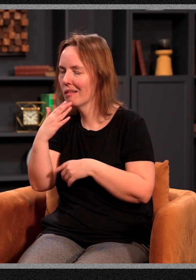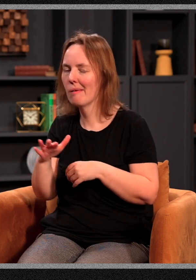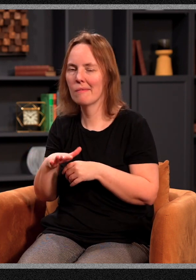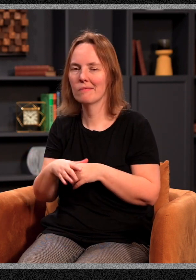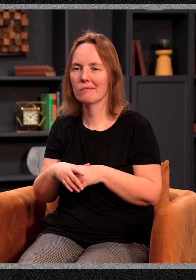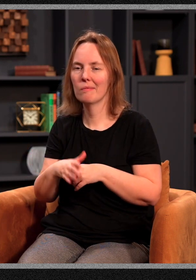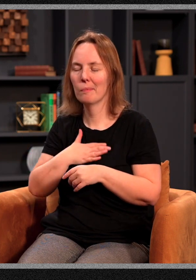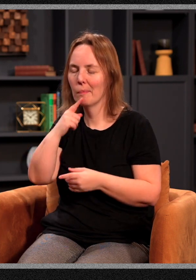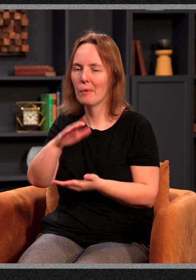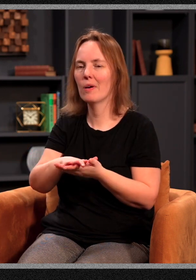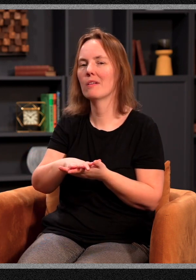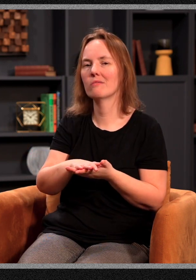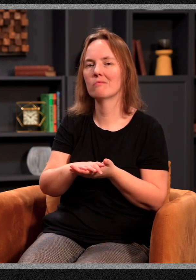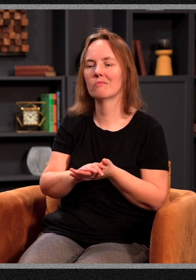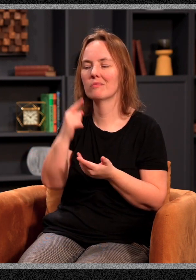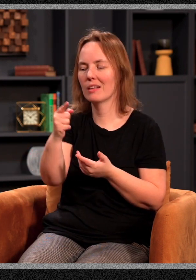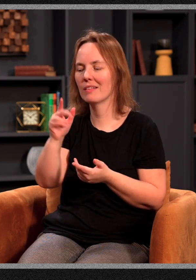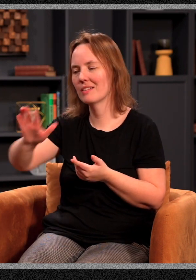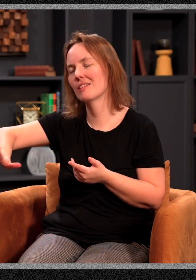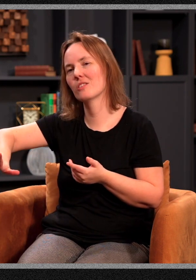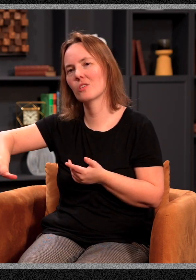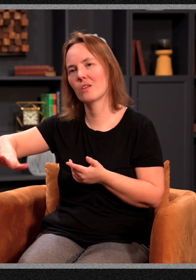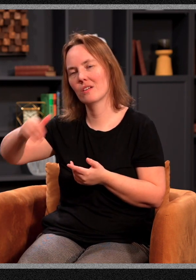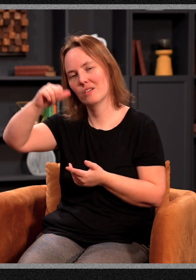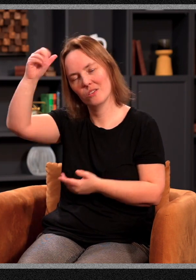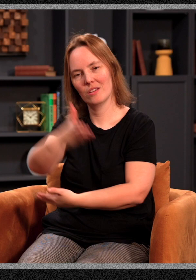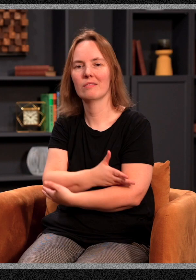Vanessa would say, that's your son. That's your side of the family.